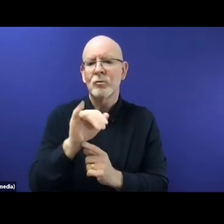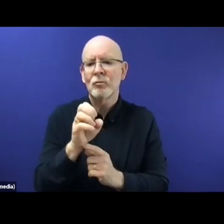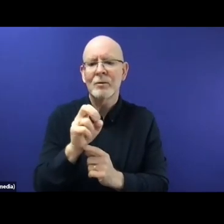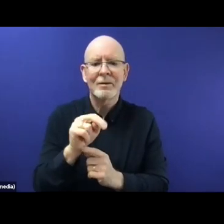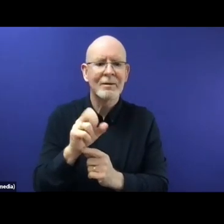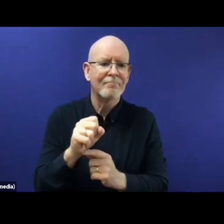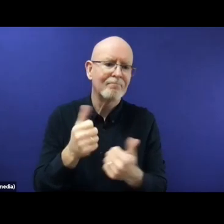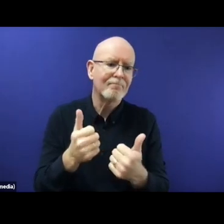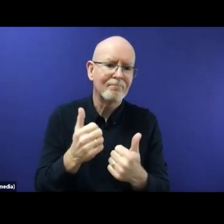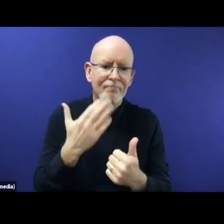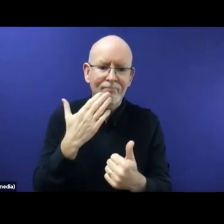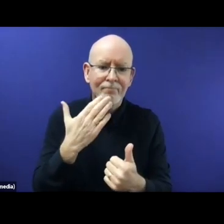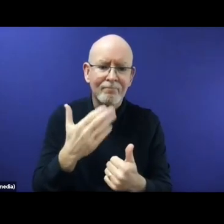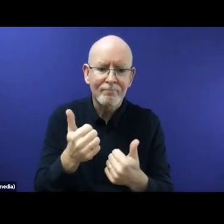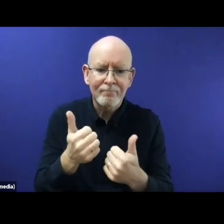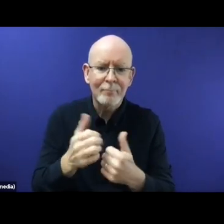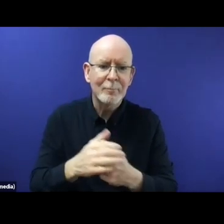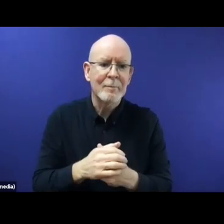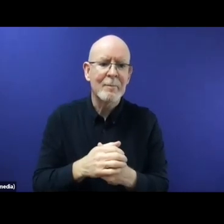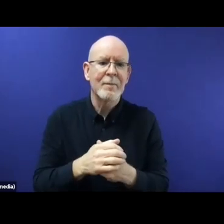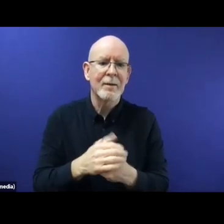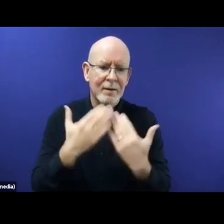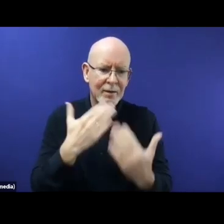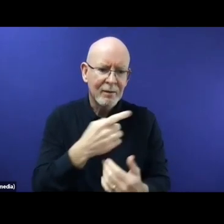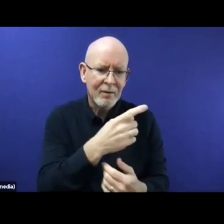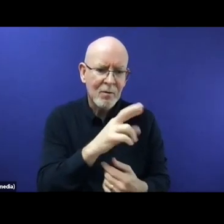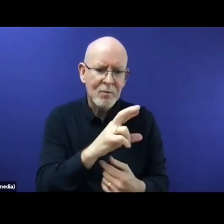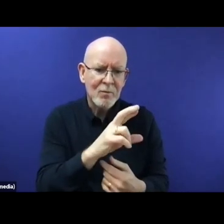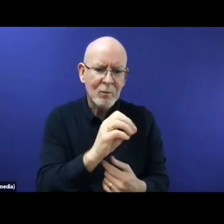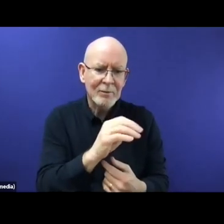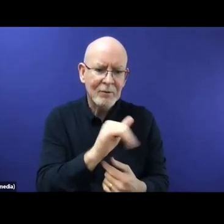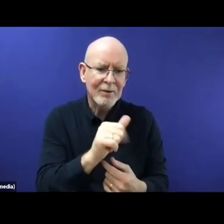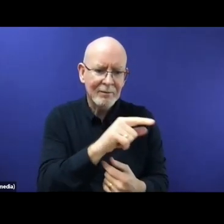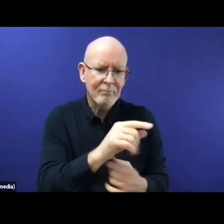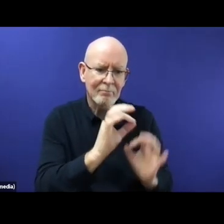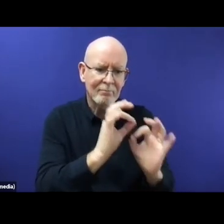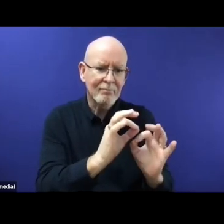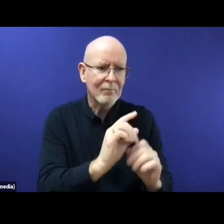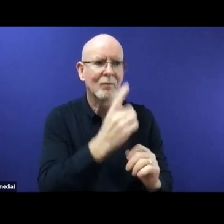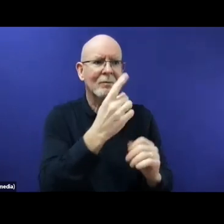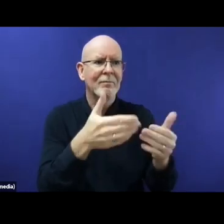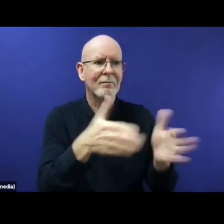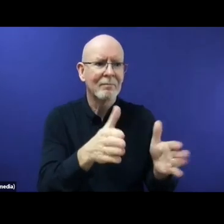As Roberto indicated, I'm going to, sorry for the term here, zoom into the more